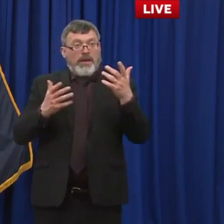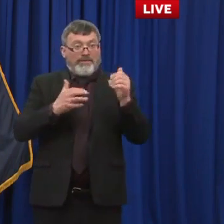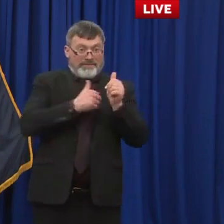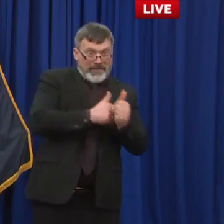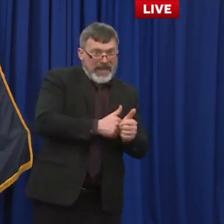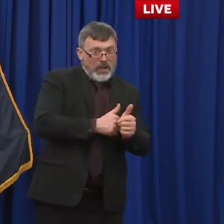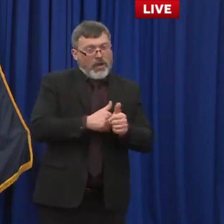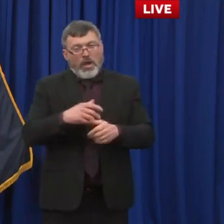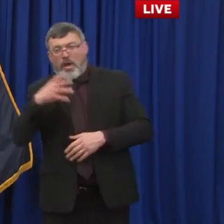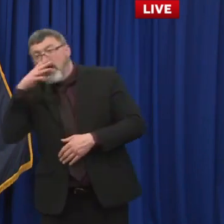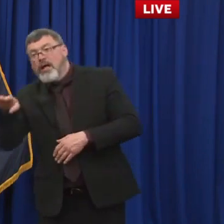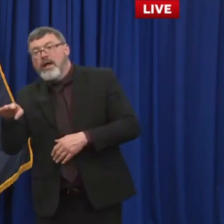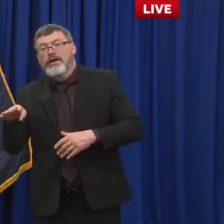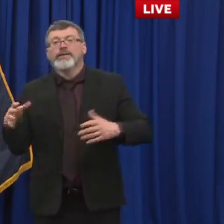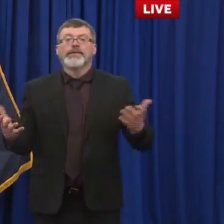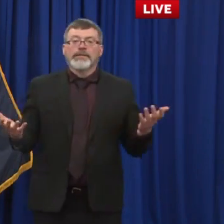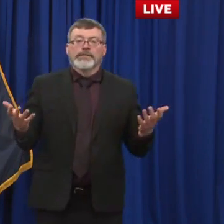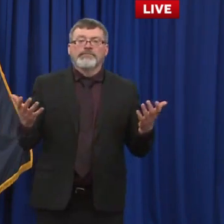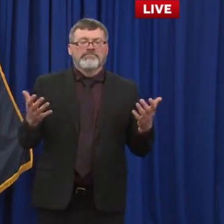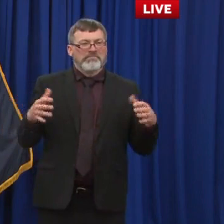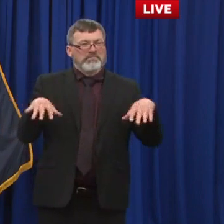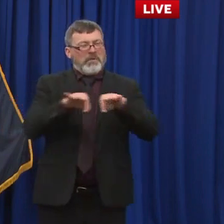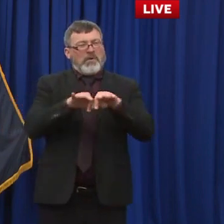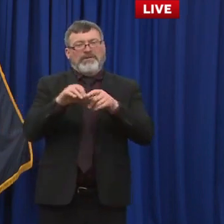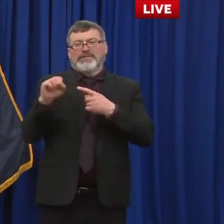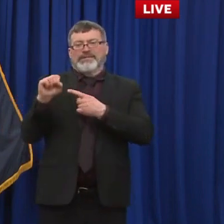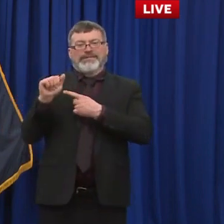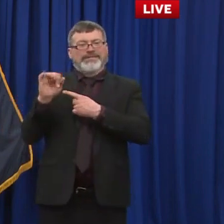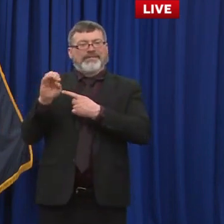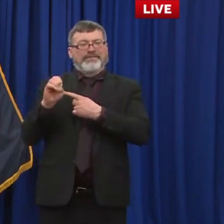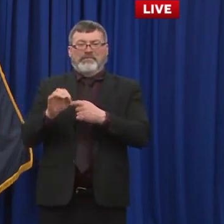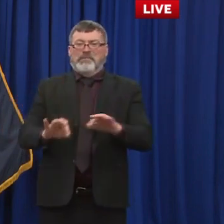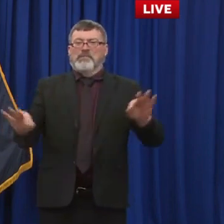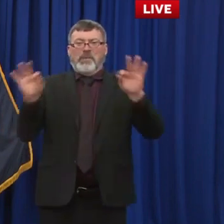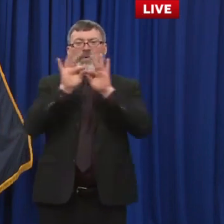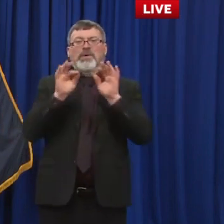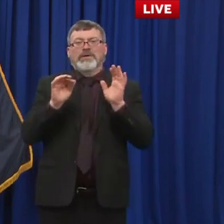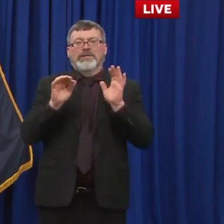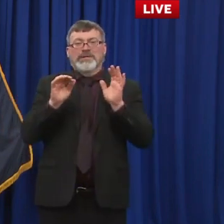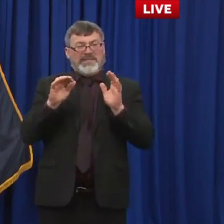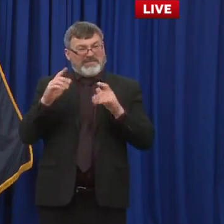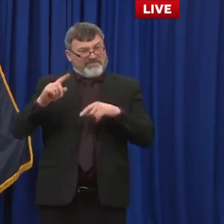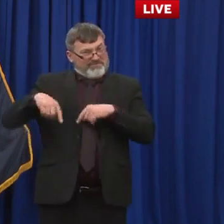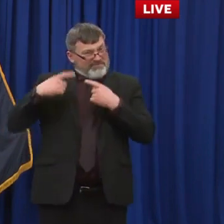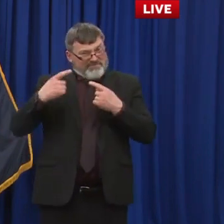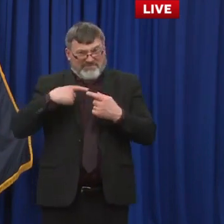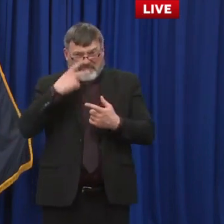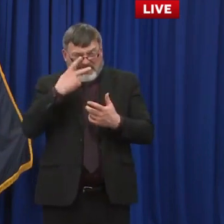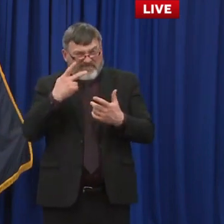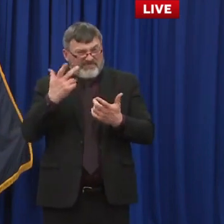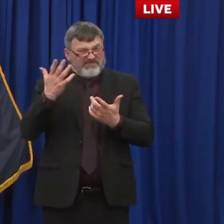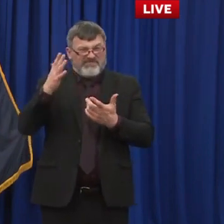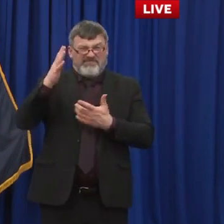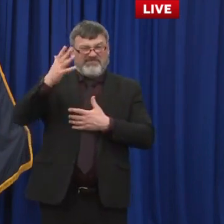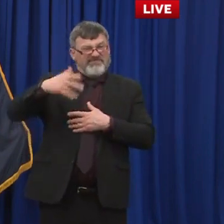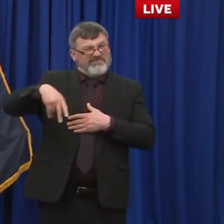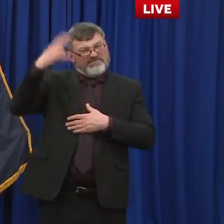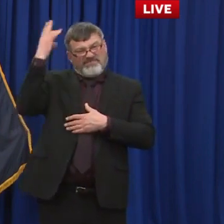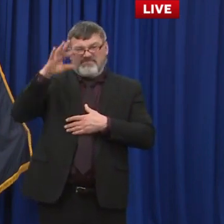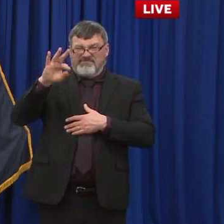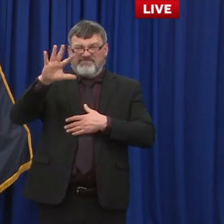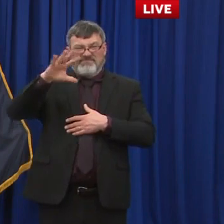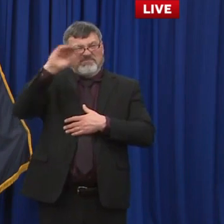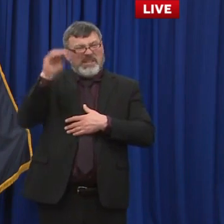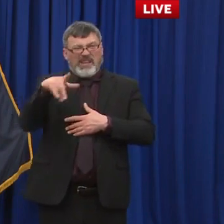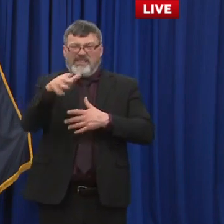safe and be smart and i think by and large people do a very good job with that hence the our incredible data that we have here that allows us to make more decisions on flexibility